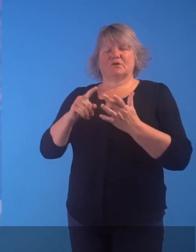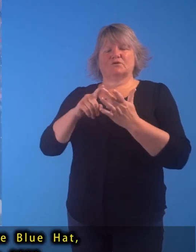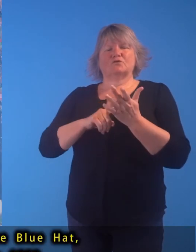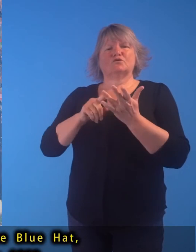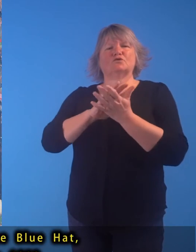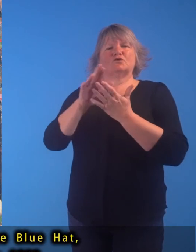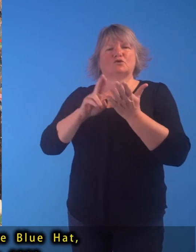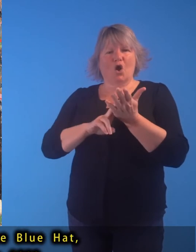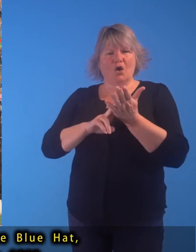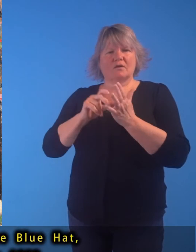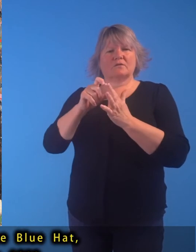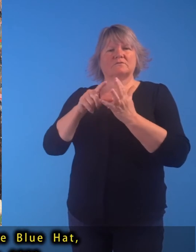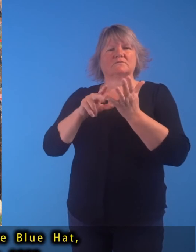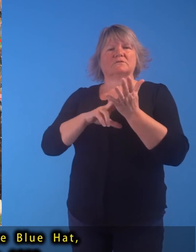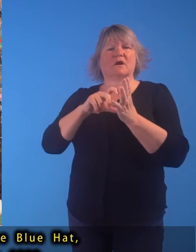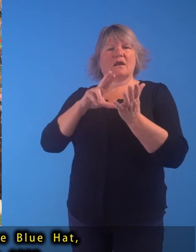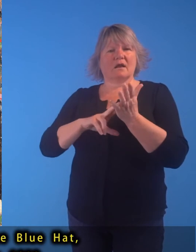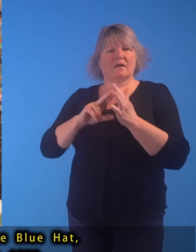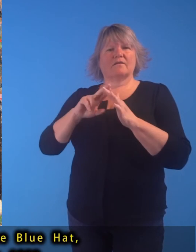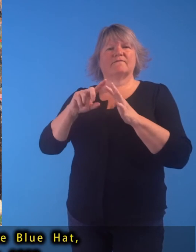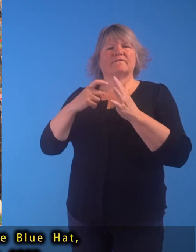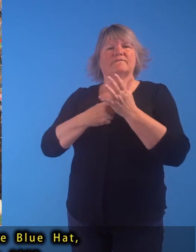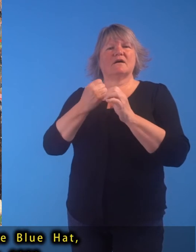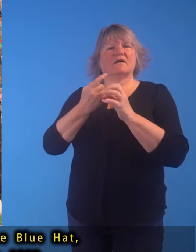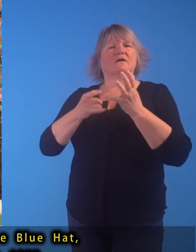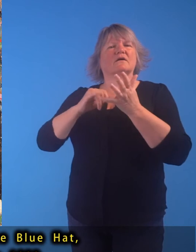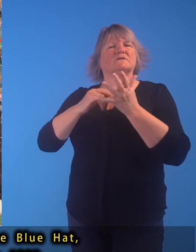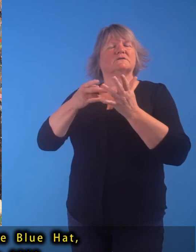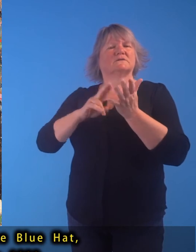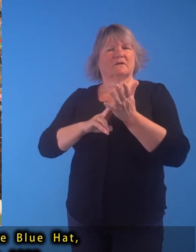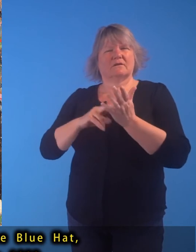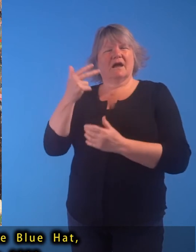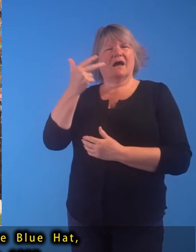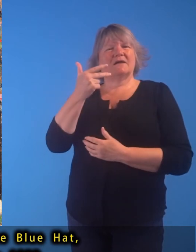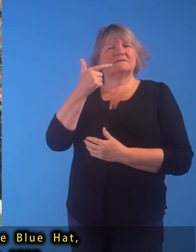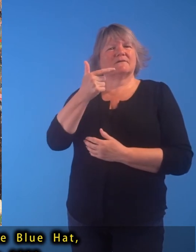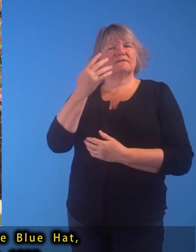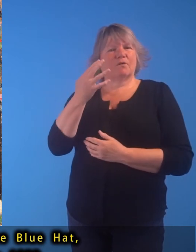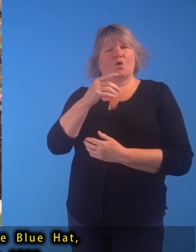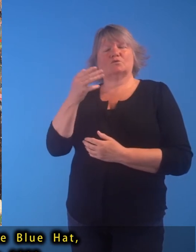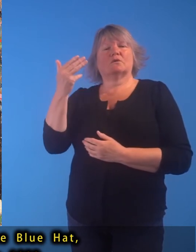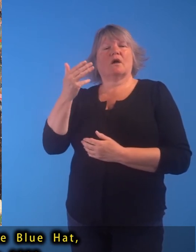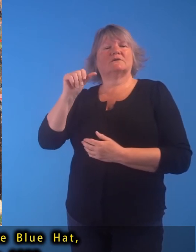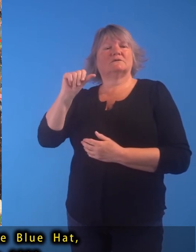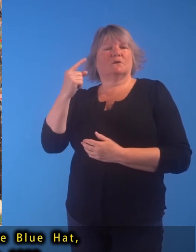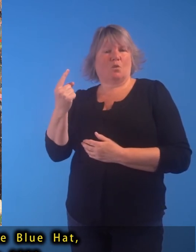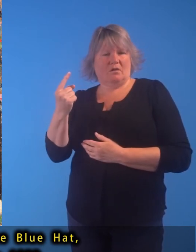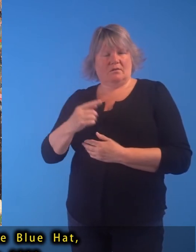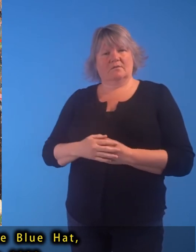John Duncan Ferguson, 1874 to 1961.